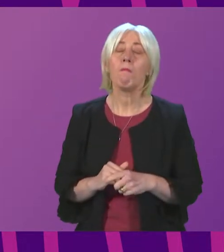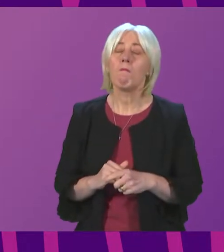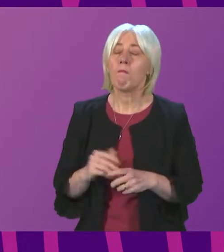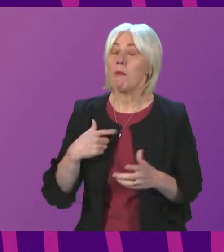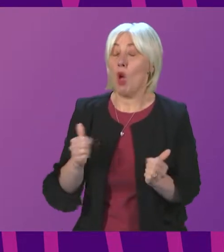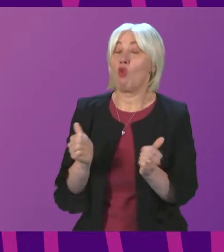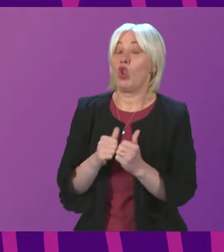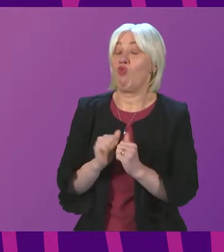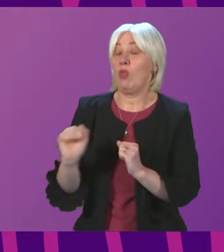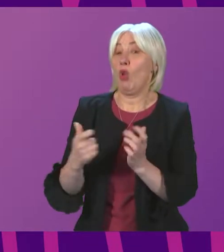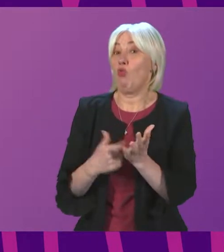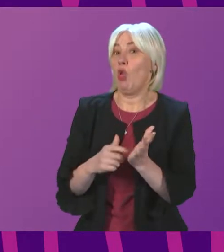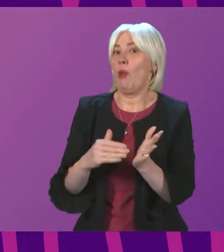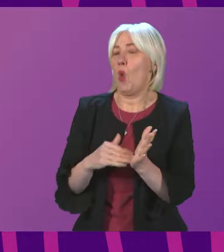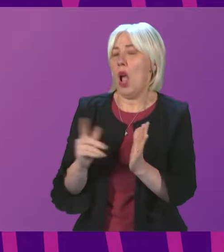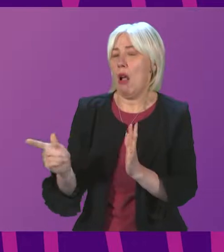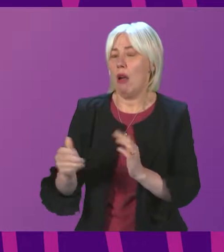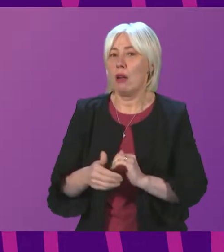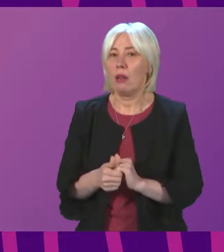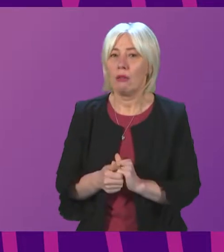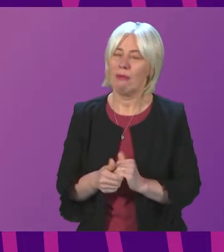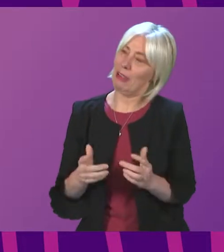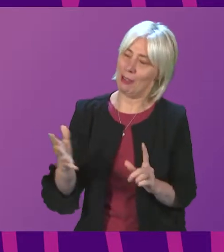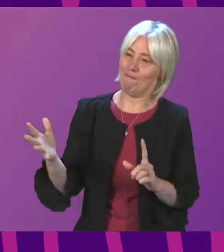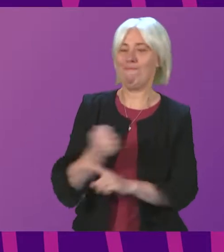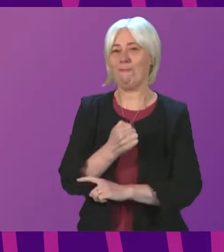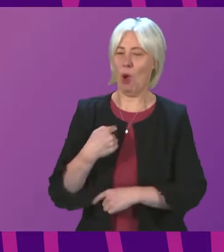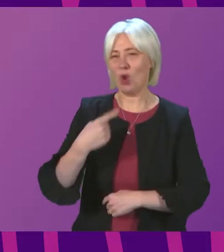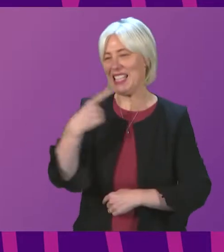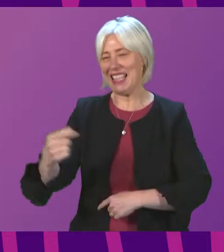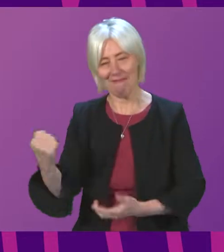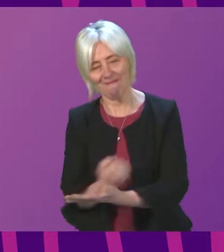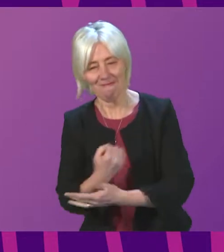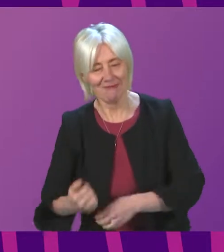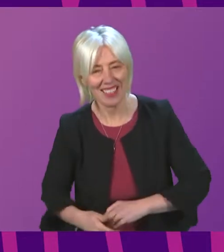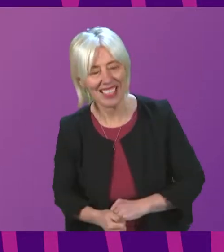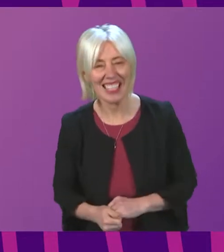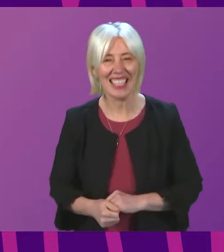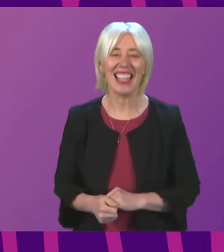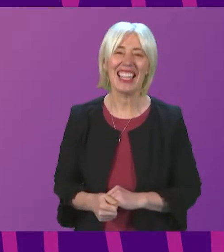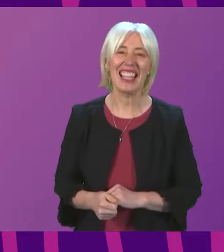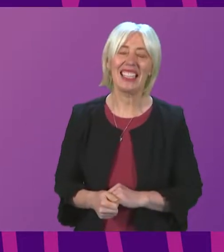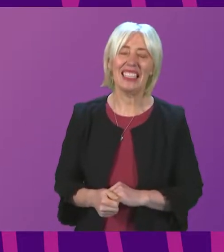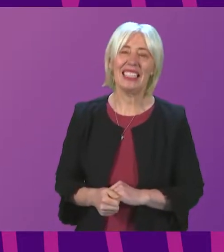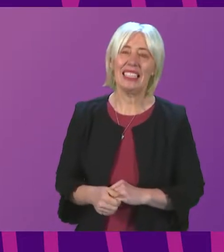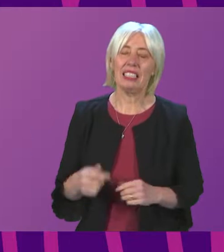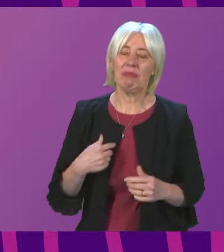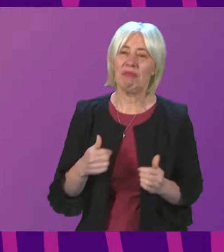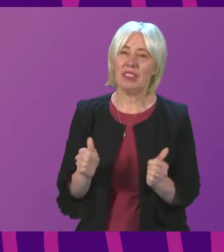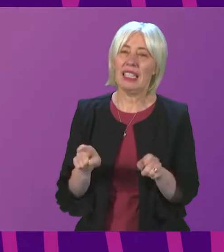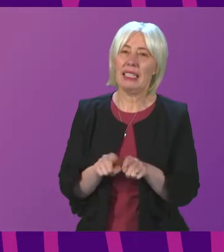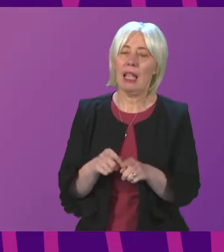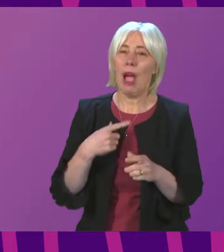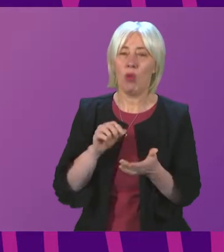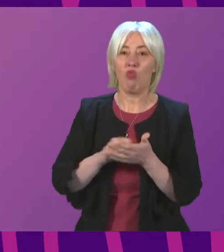going to agree with my colleague ruth mcguire so she stole your thunder she stole my thunder uh thank you um yeah i'd very much like to write